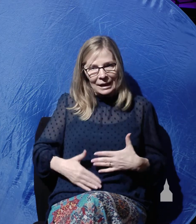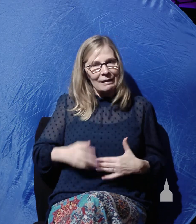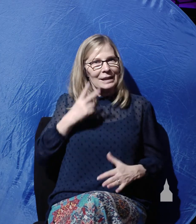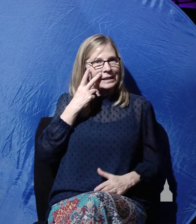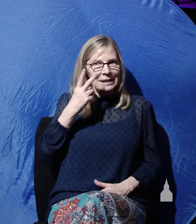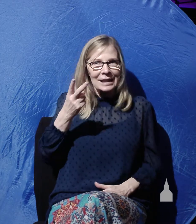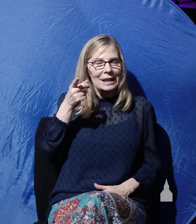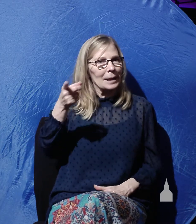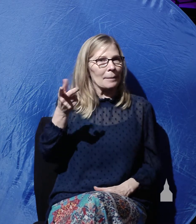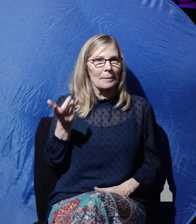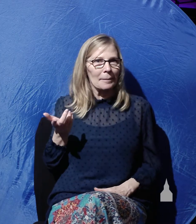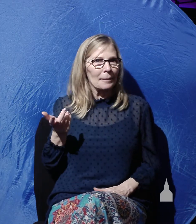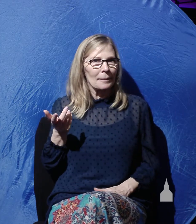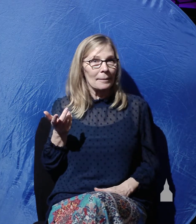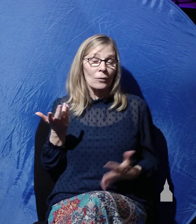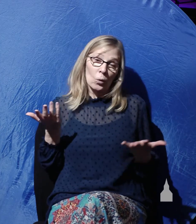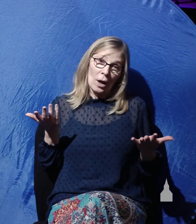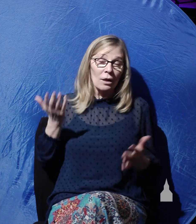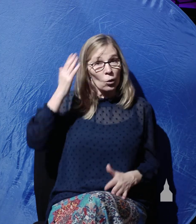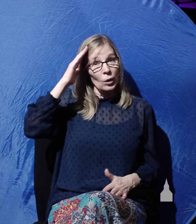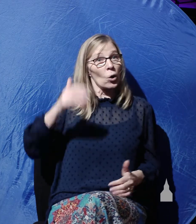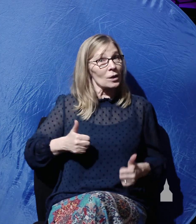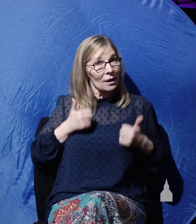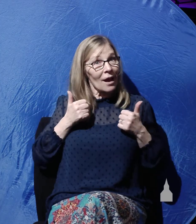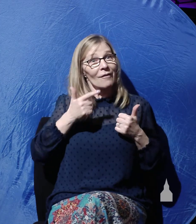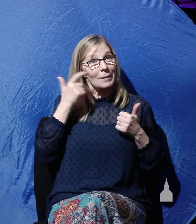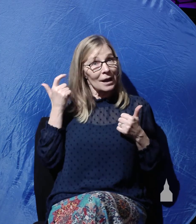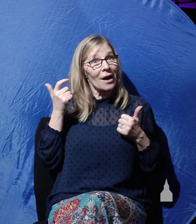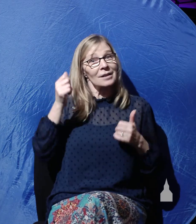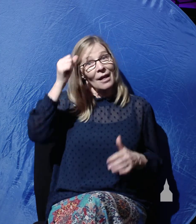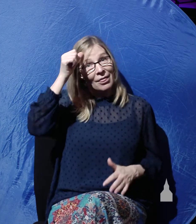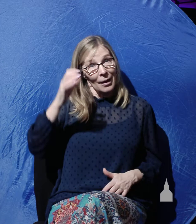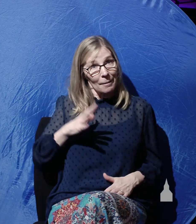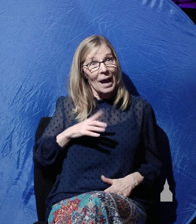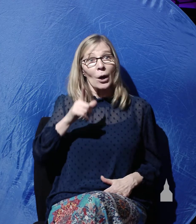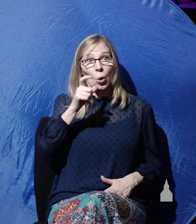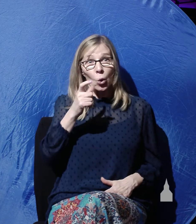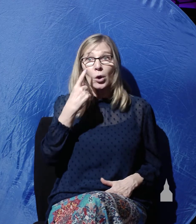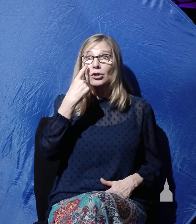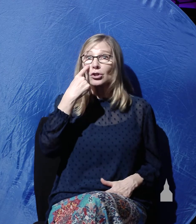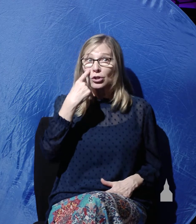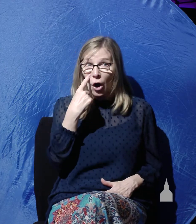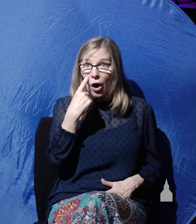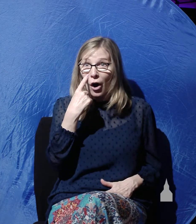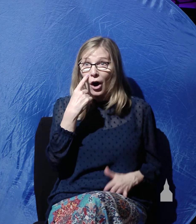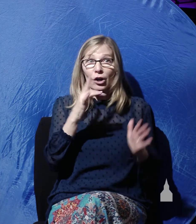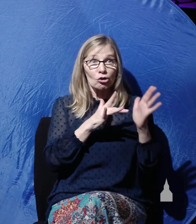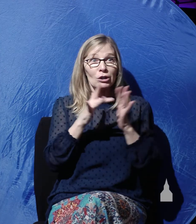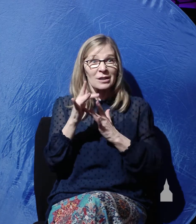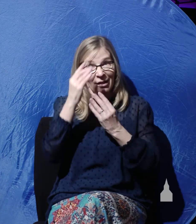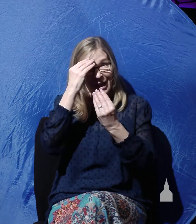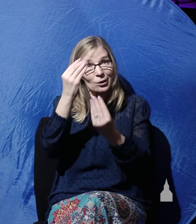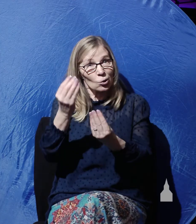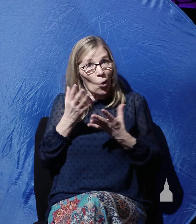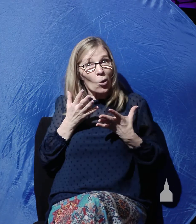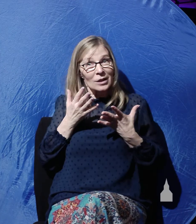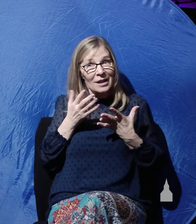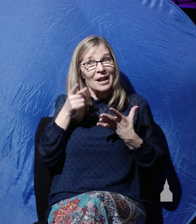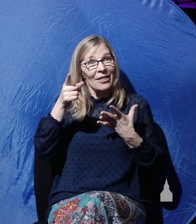him? Well, we know he's alive because the men who did see him, they told us that he appeared